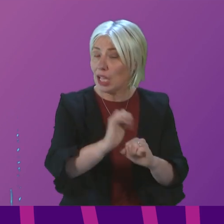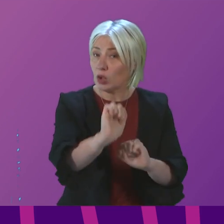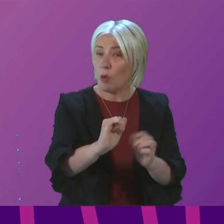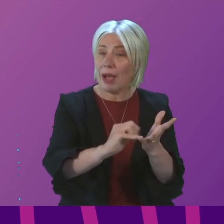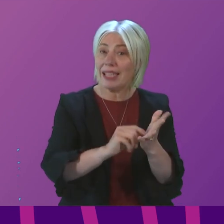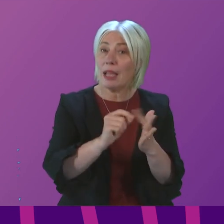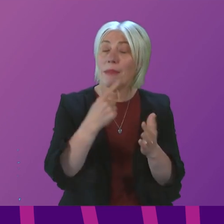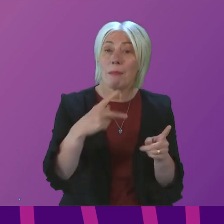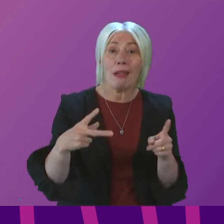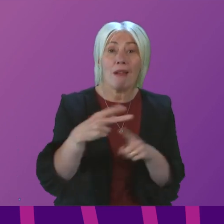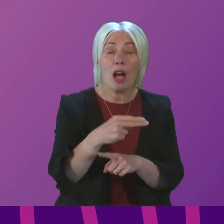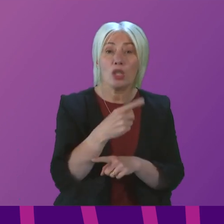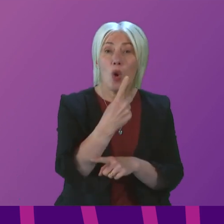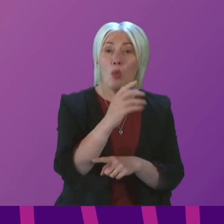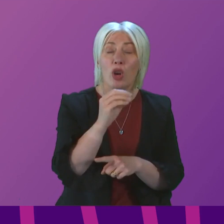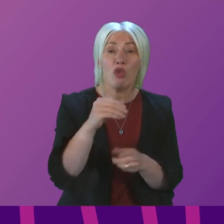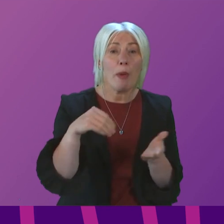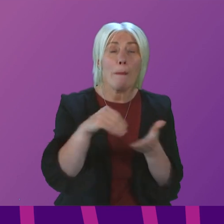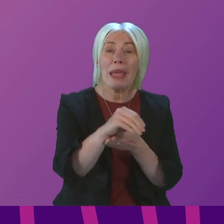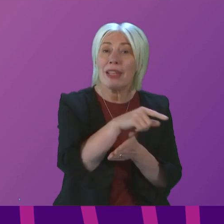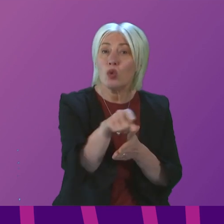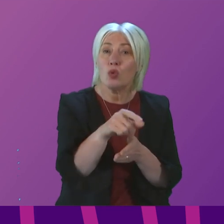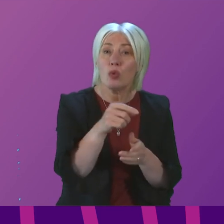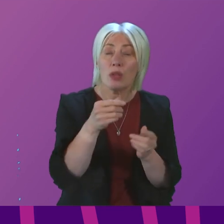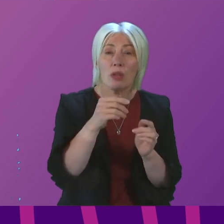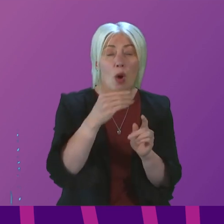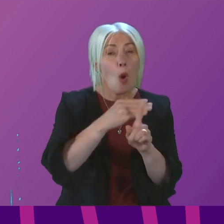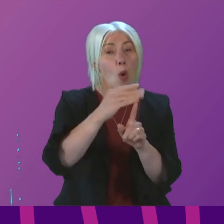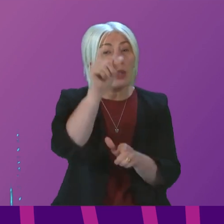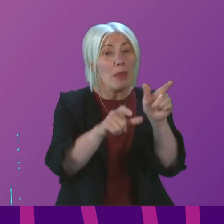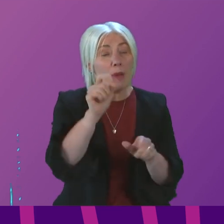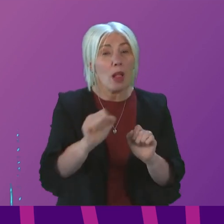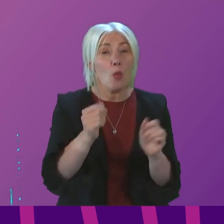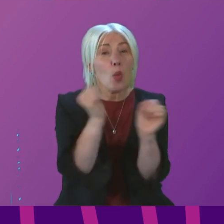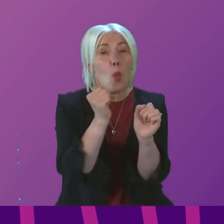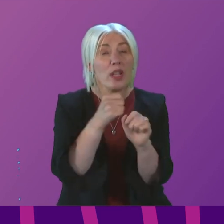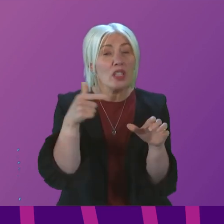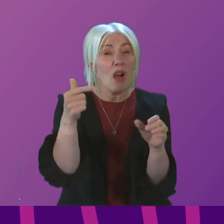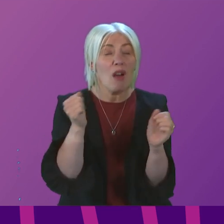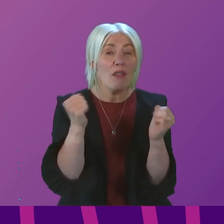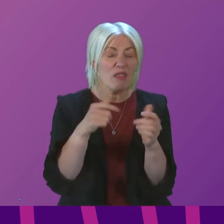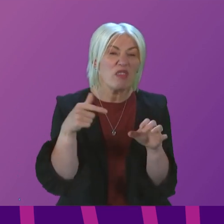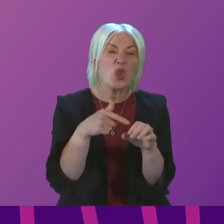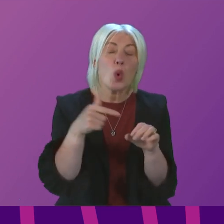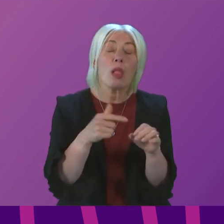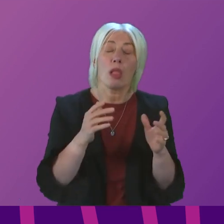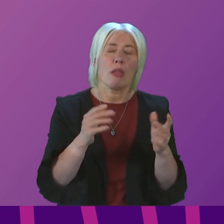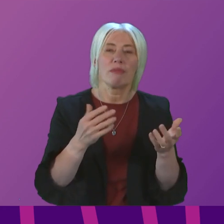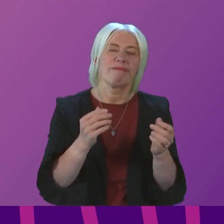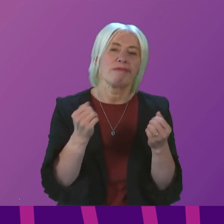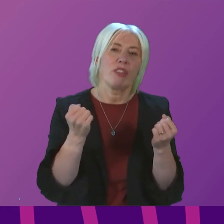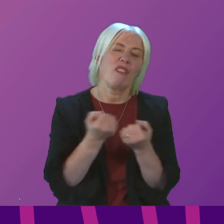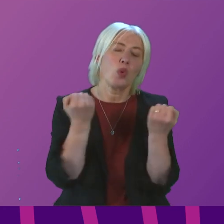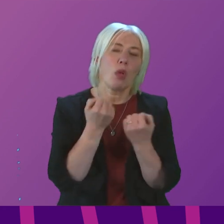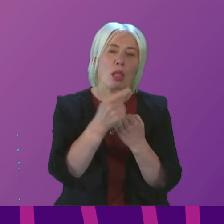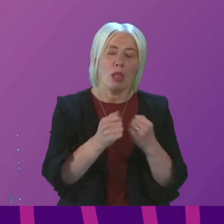the SNP have cut the £100 payment to help pensioners with the winter fuel payment. In West Lothian, discounted rail travel for the over